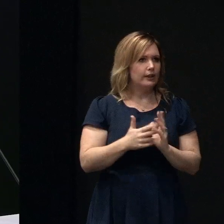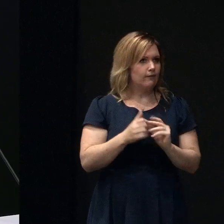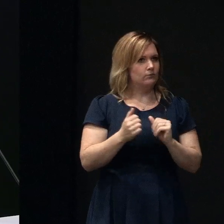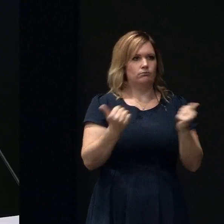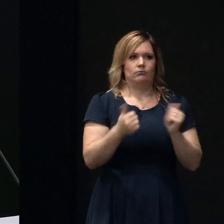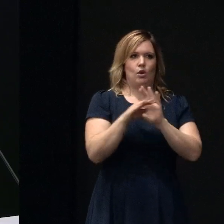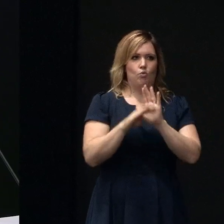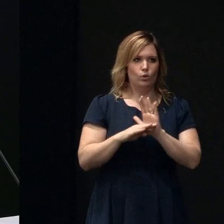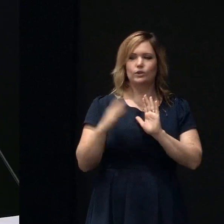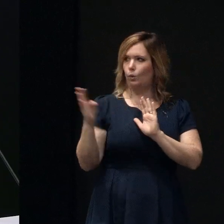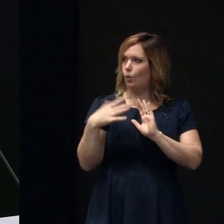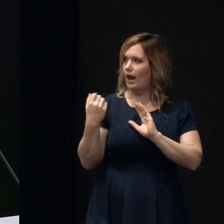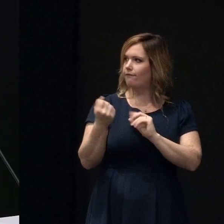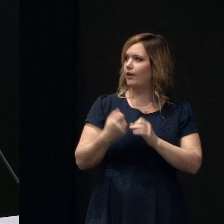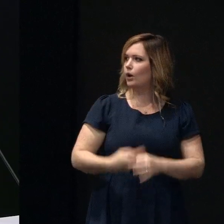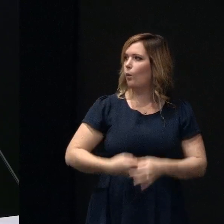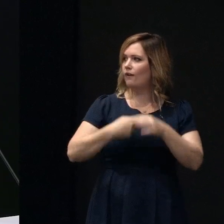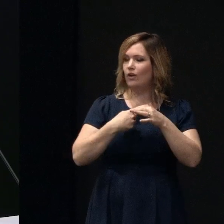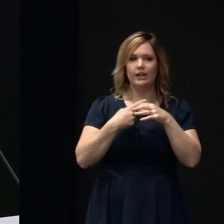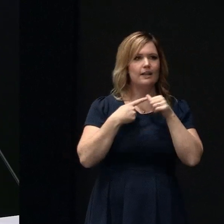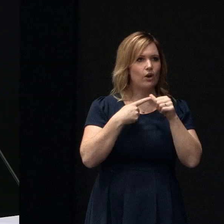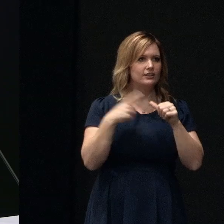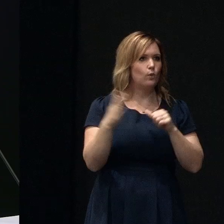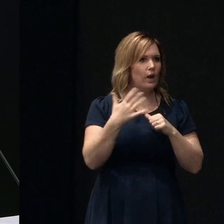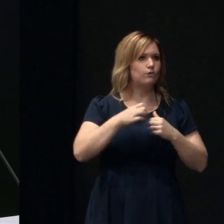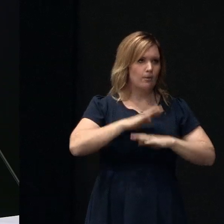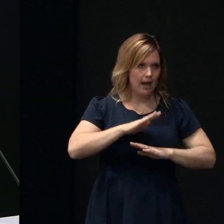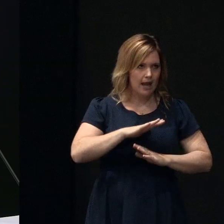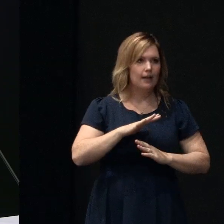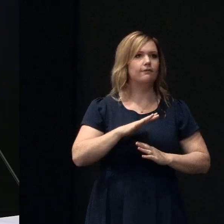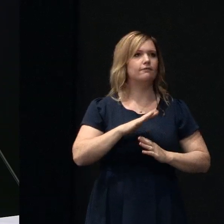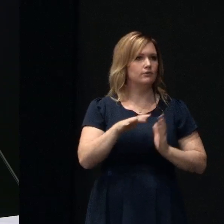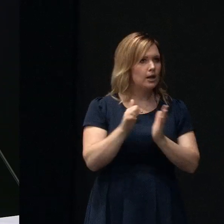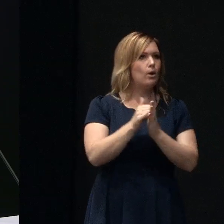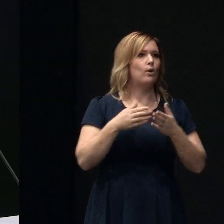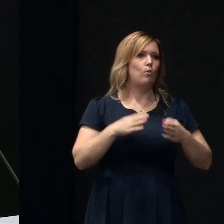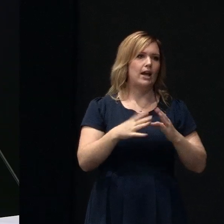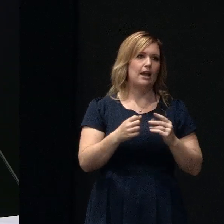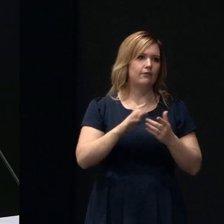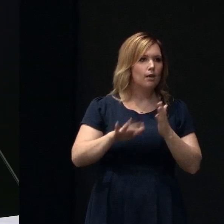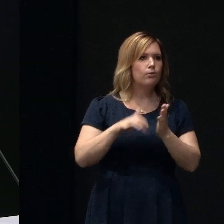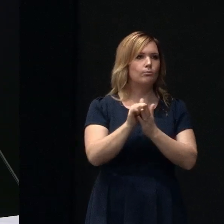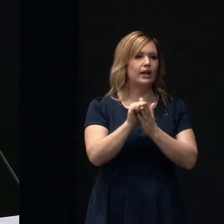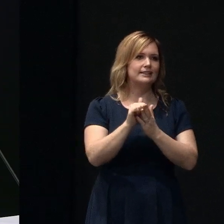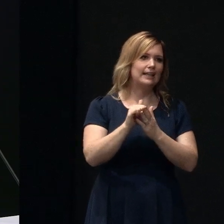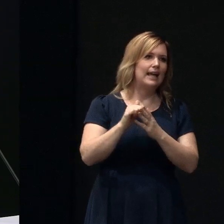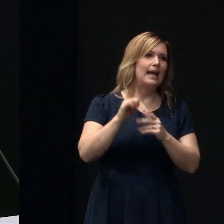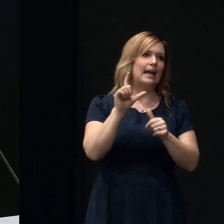qualified financial advisors and we're all required to behave and act in appropriate ways and have appropriate capital adequacy